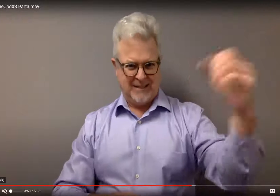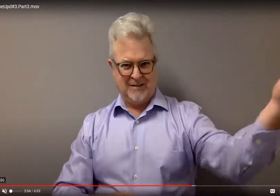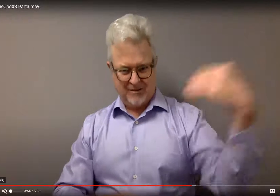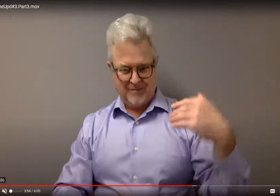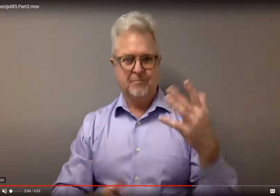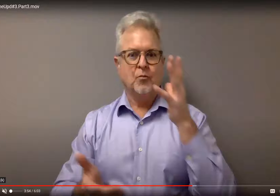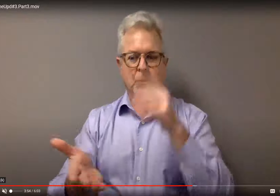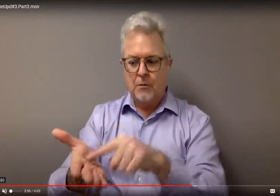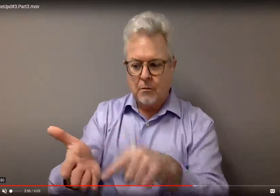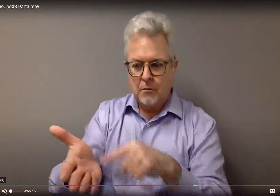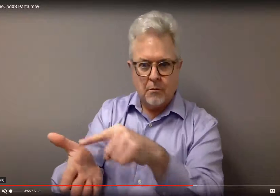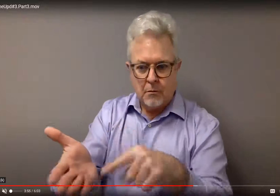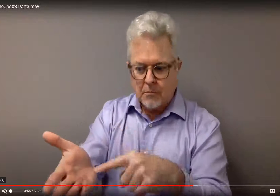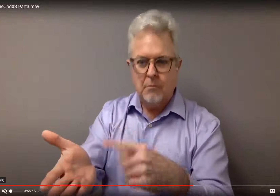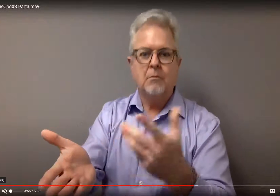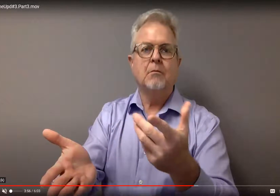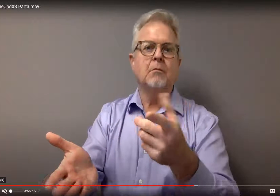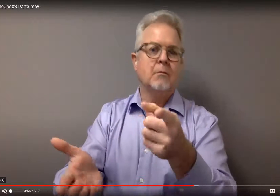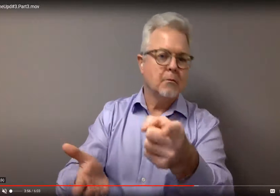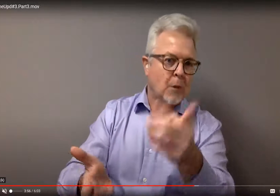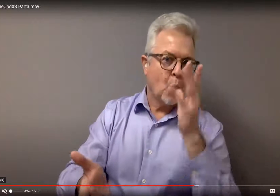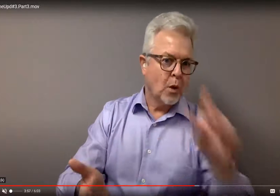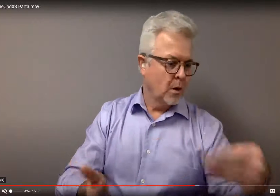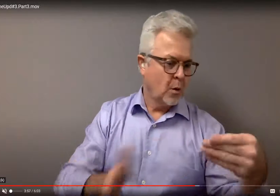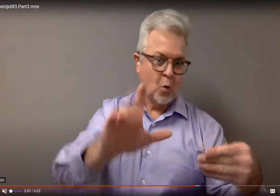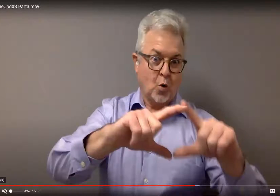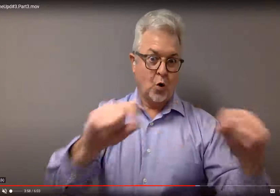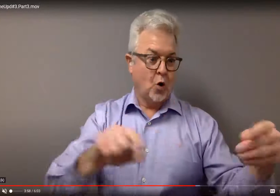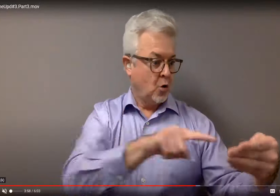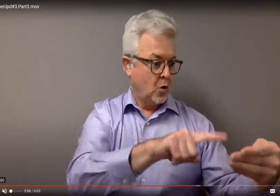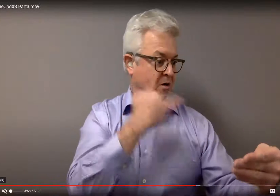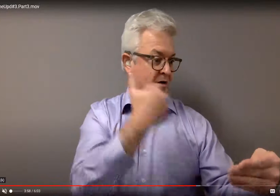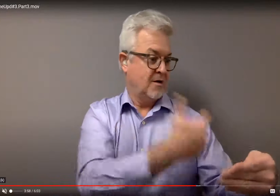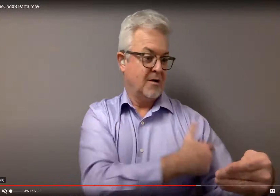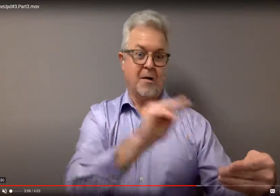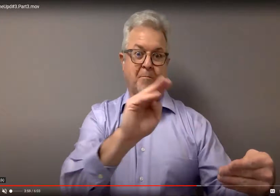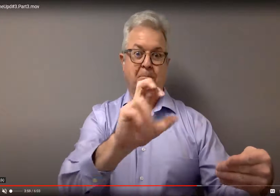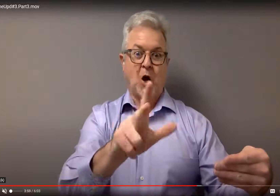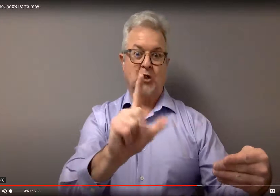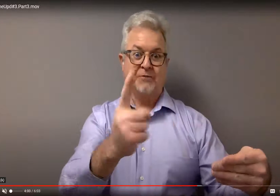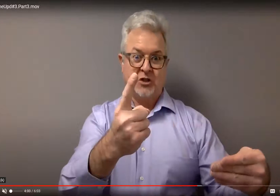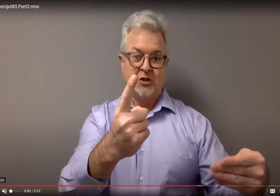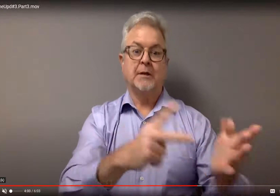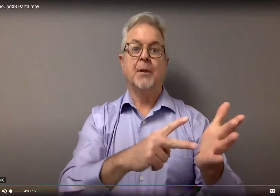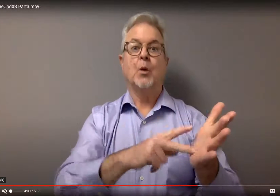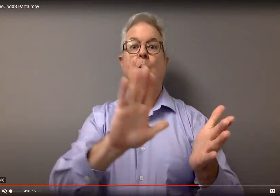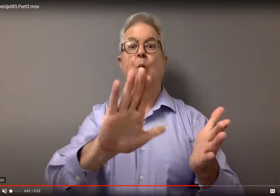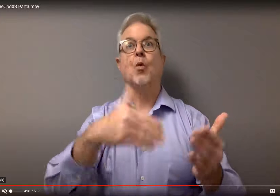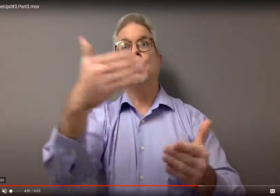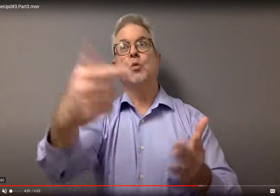So you can call the person over, and they can walk you through the process. They'll look at your card, and perhaps you had your test